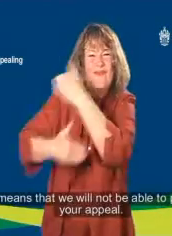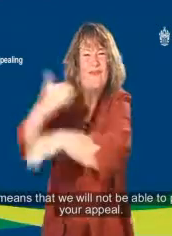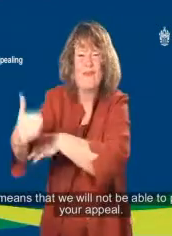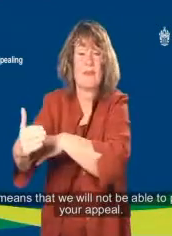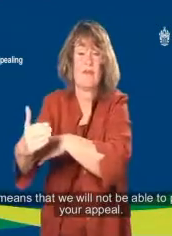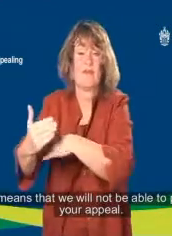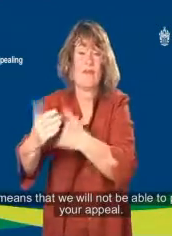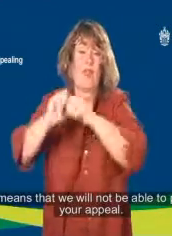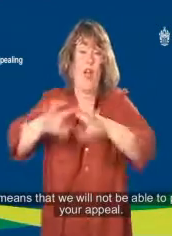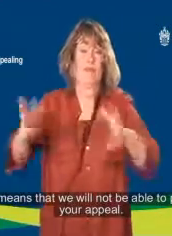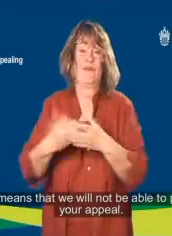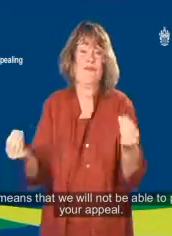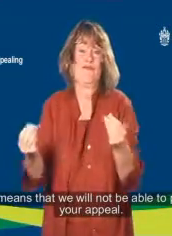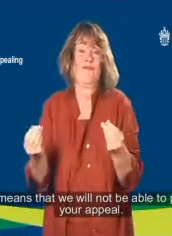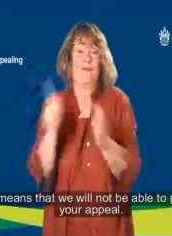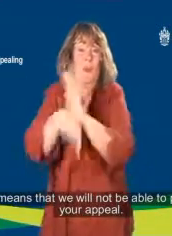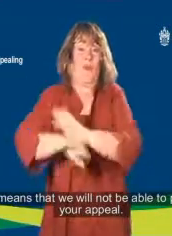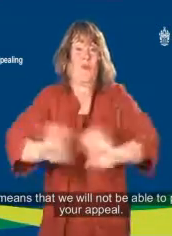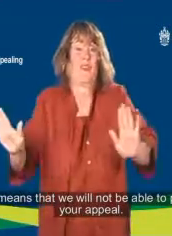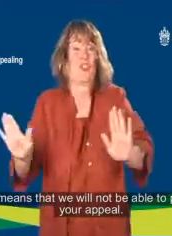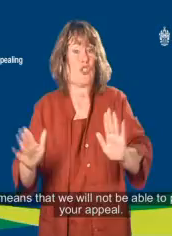This means that we will not be able to process your appeal